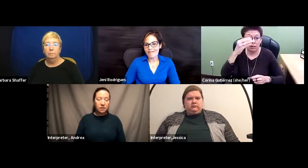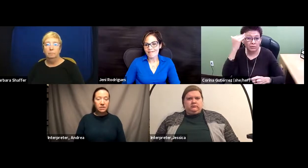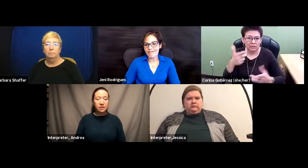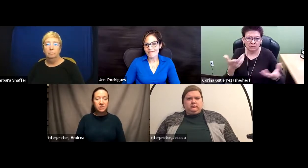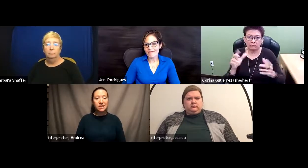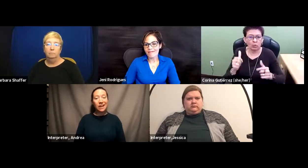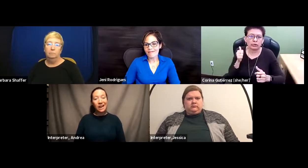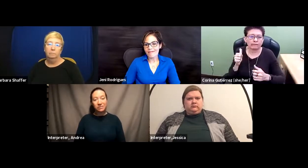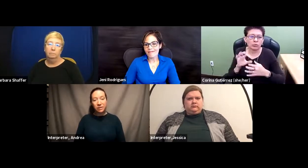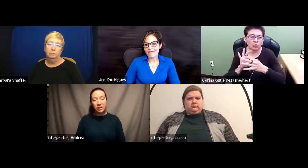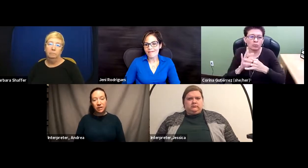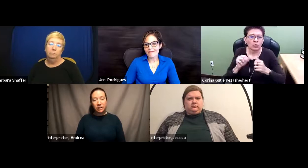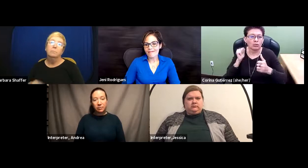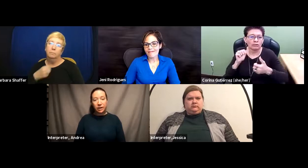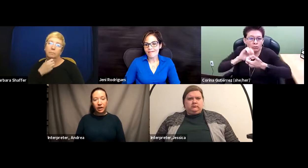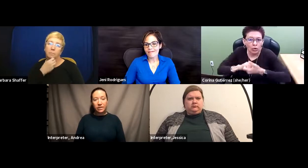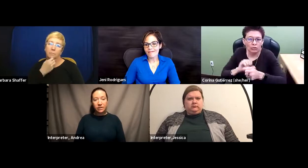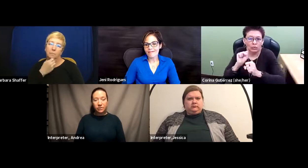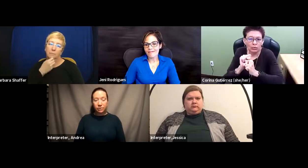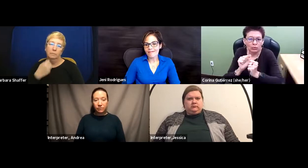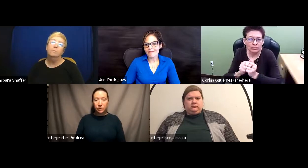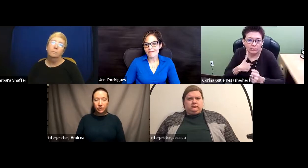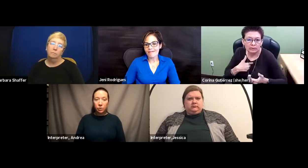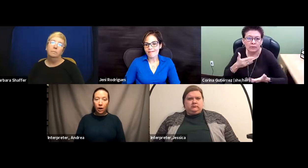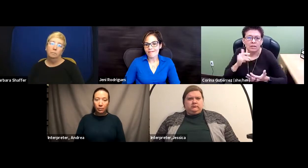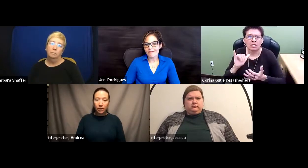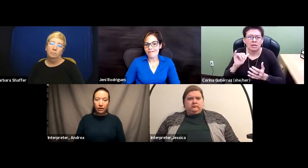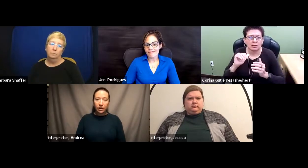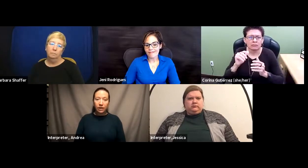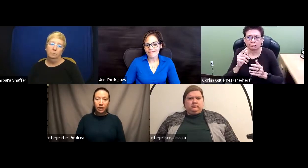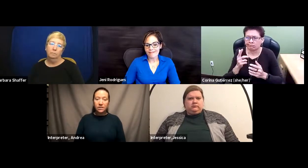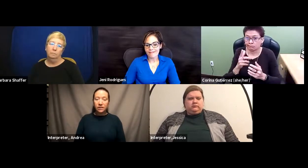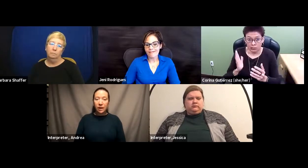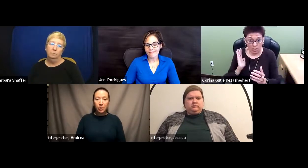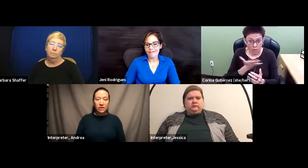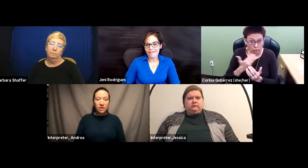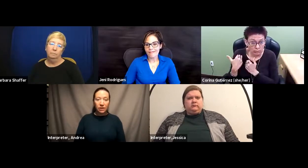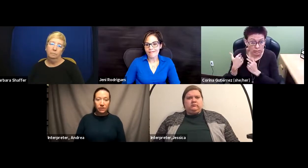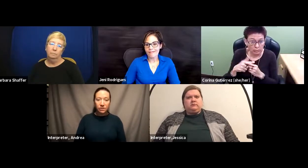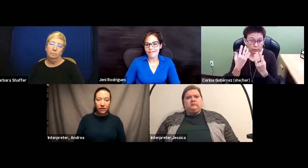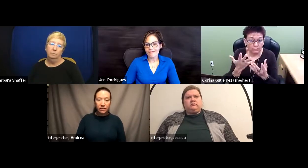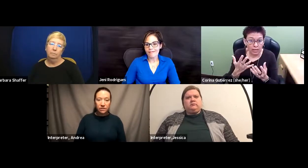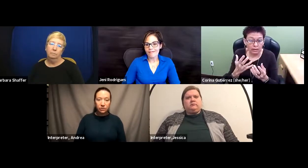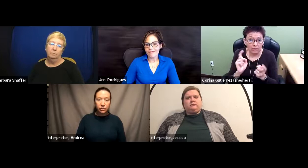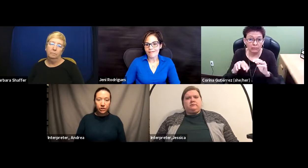sometimes I have to be because there is a refusal to cooperate and to collaborate together to find a solution.